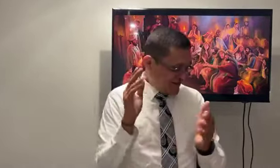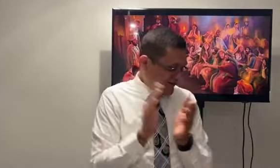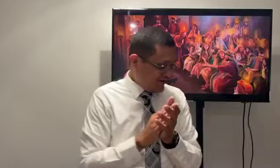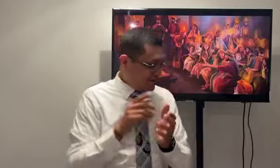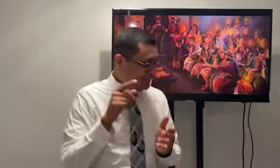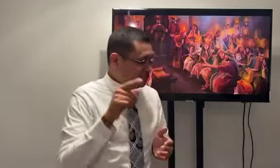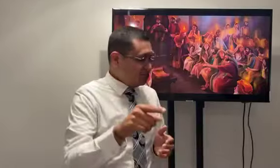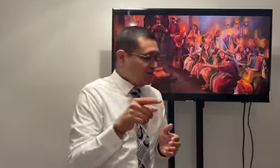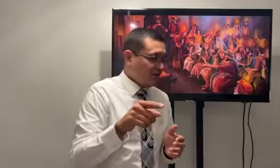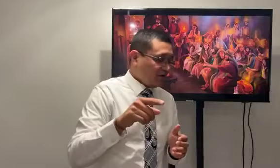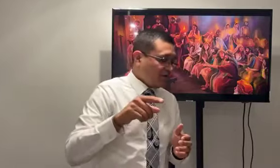with you guys right